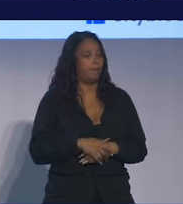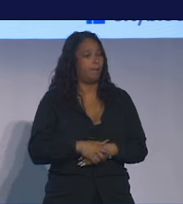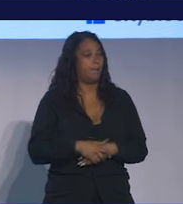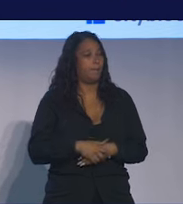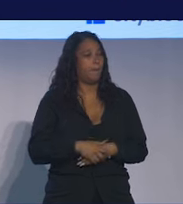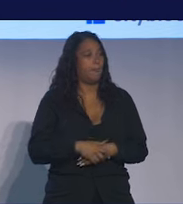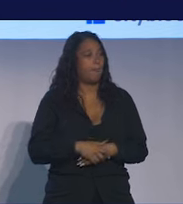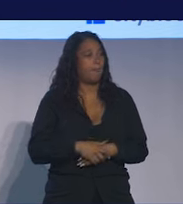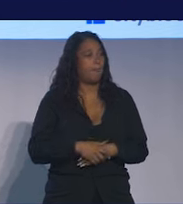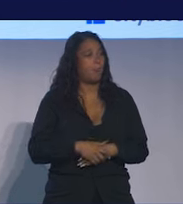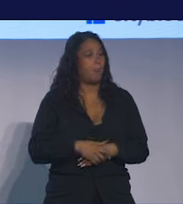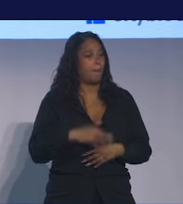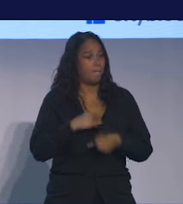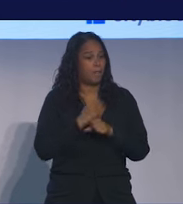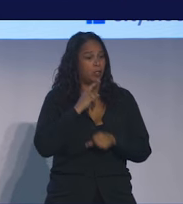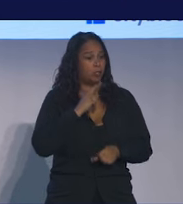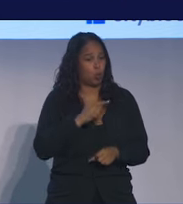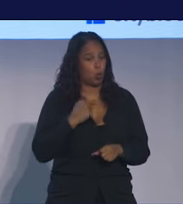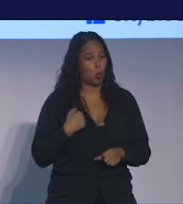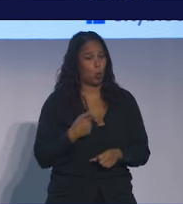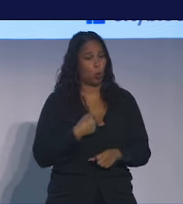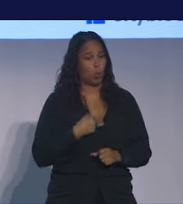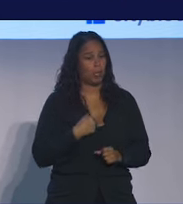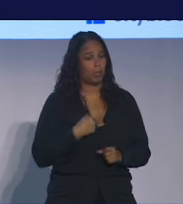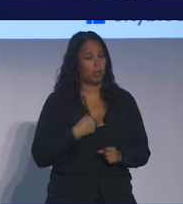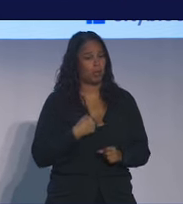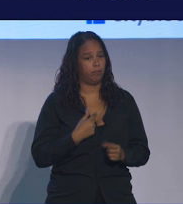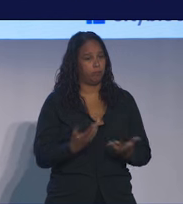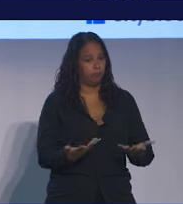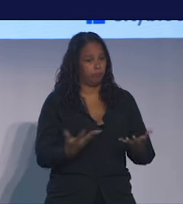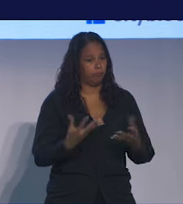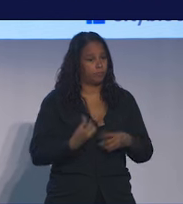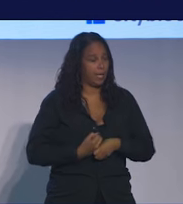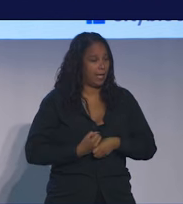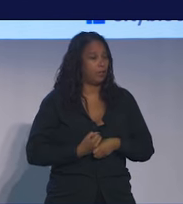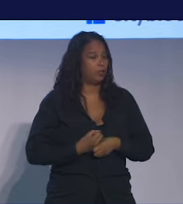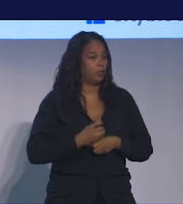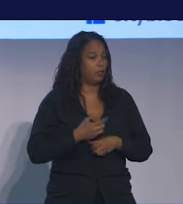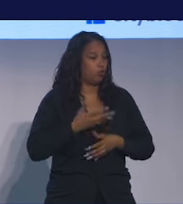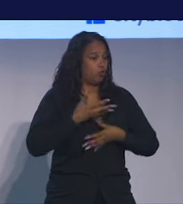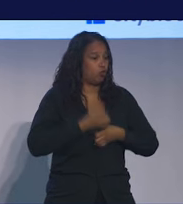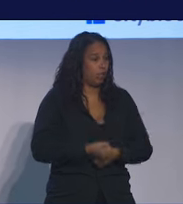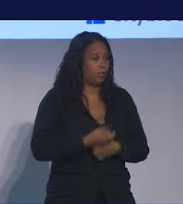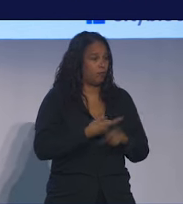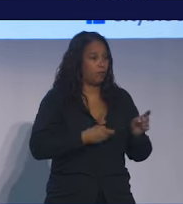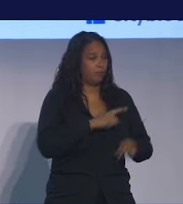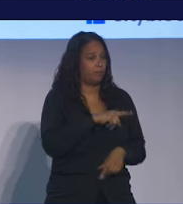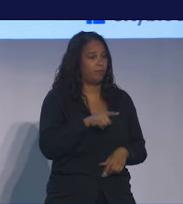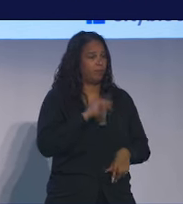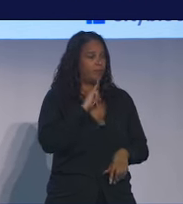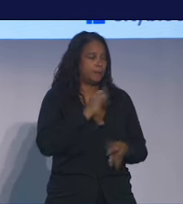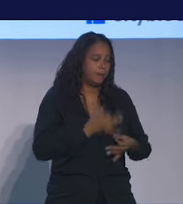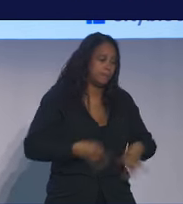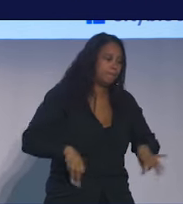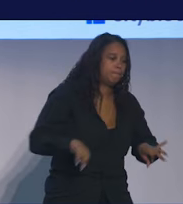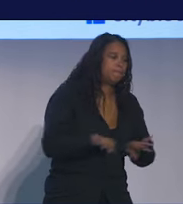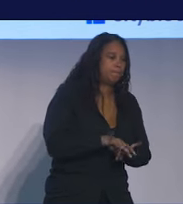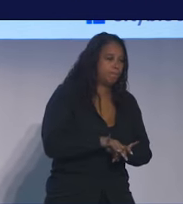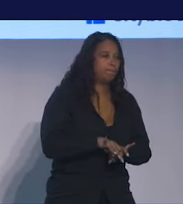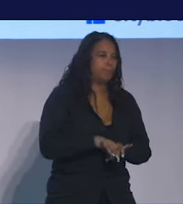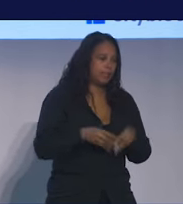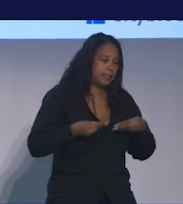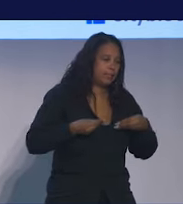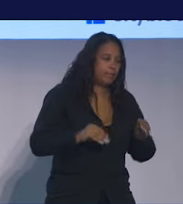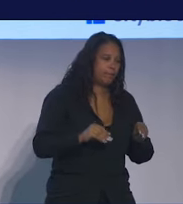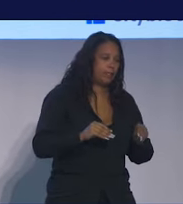and ensuring that we have earned the trust of the members whom we serve is an essential component to delivering care to them